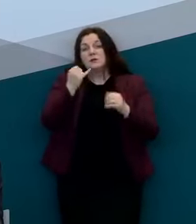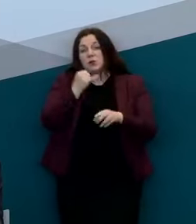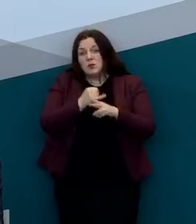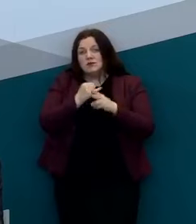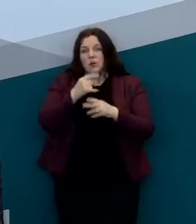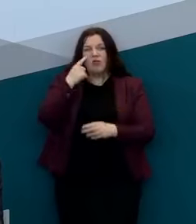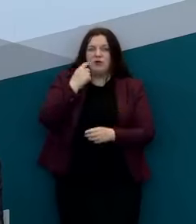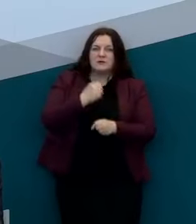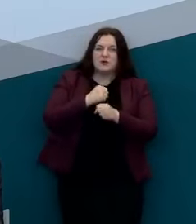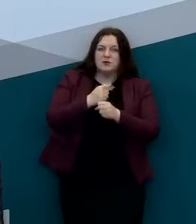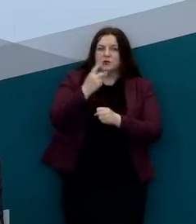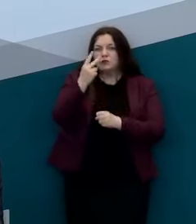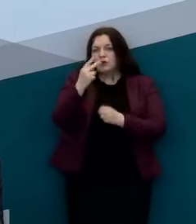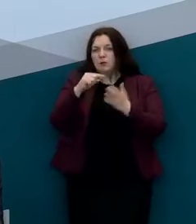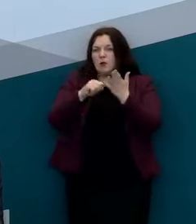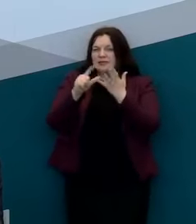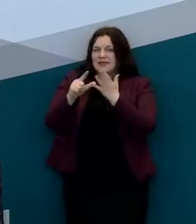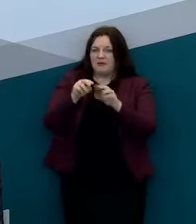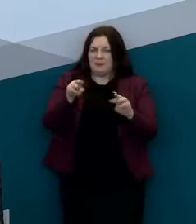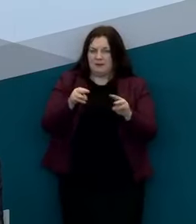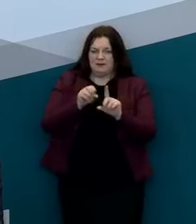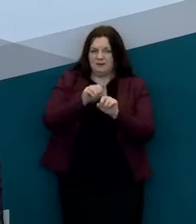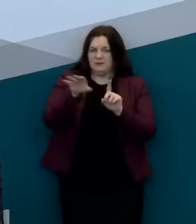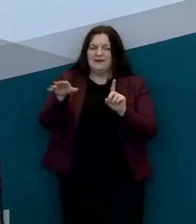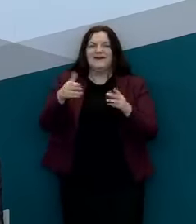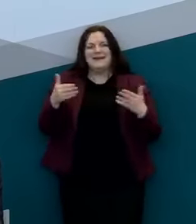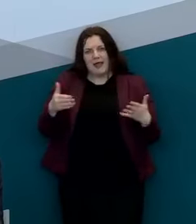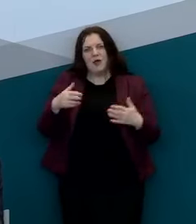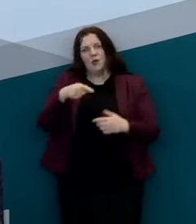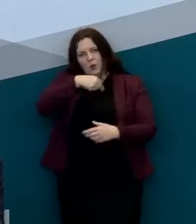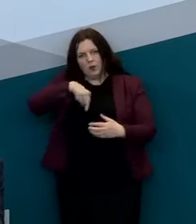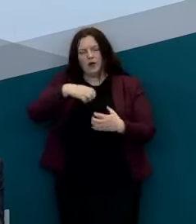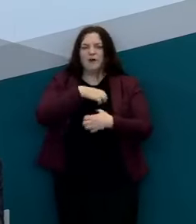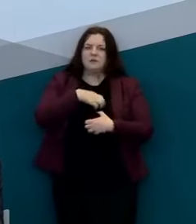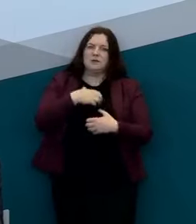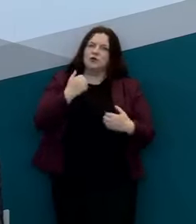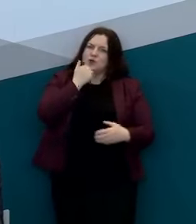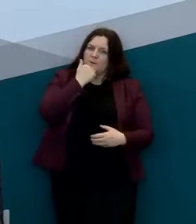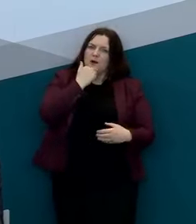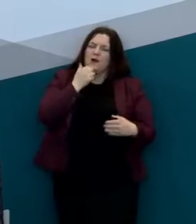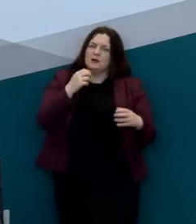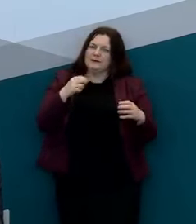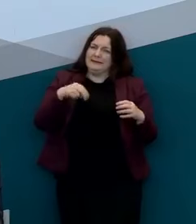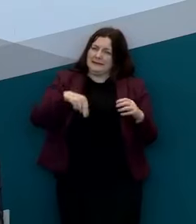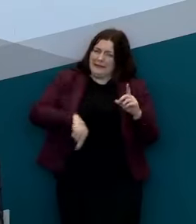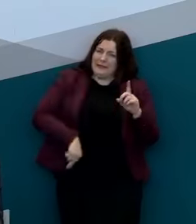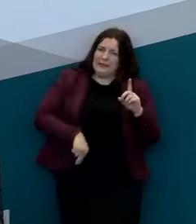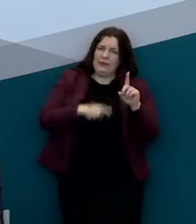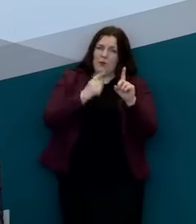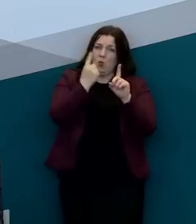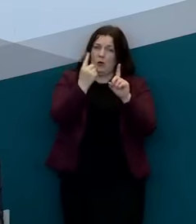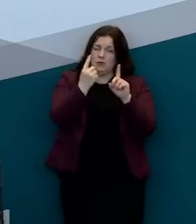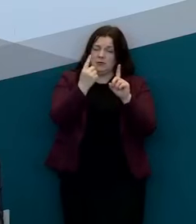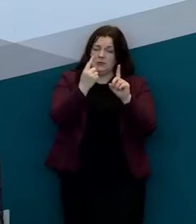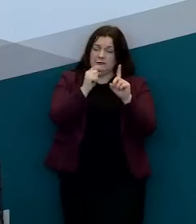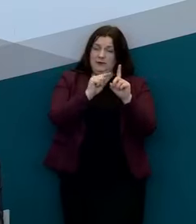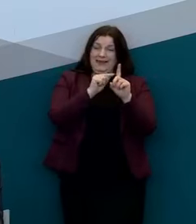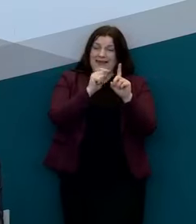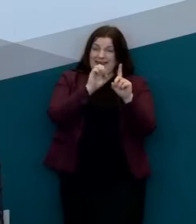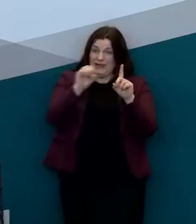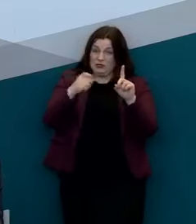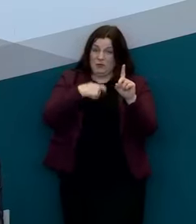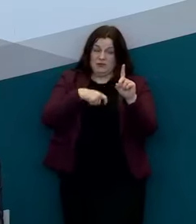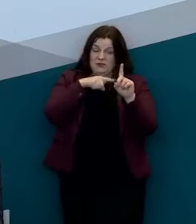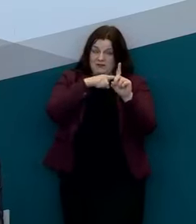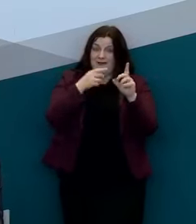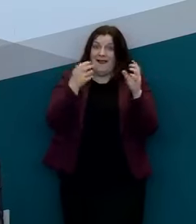around 2.7 and we're comfortable that number now is very close to one so that each individual